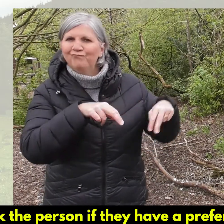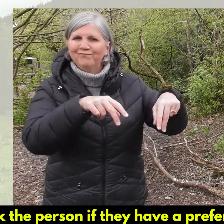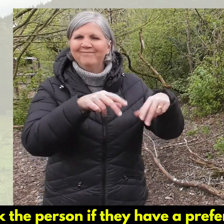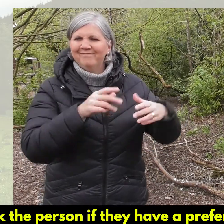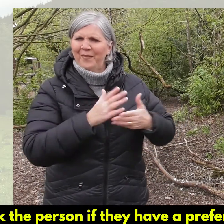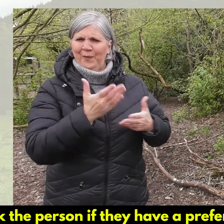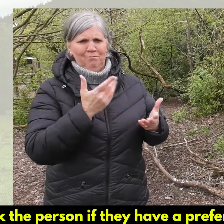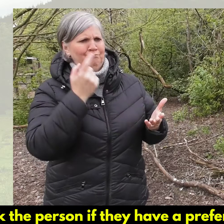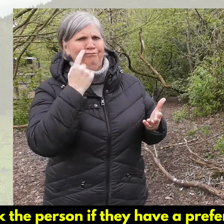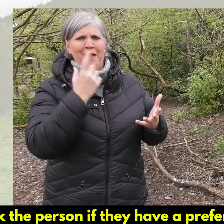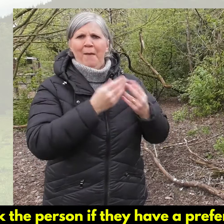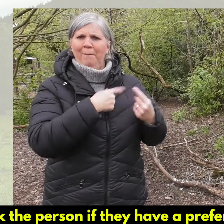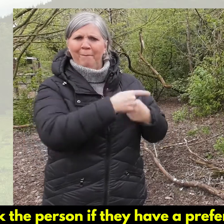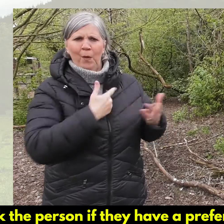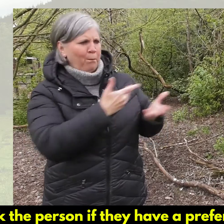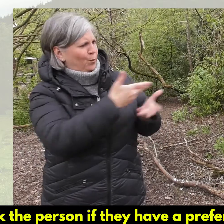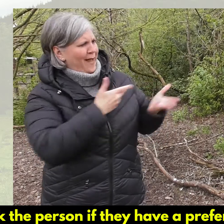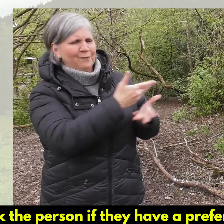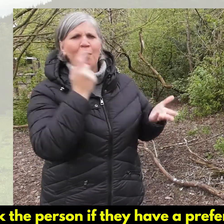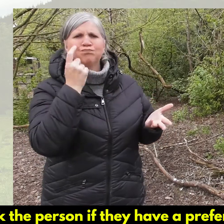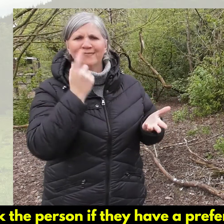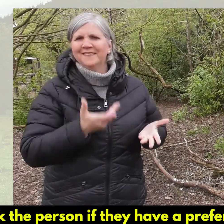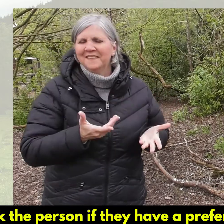This can really help to make conversation easier.